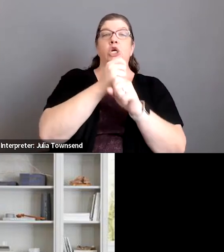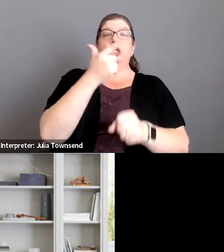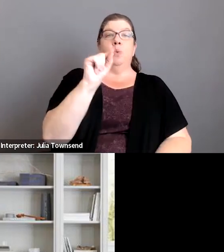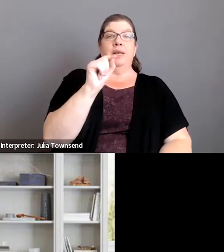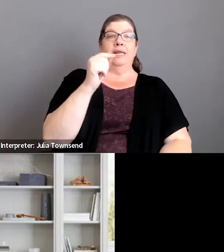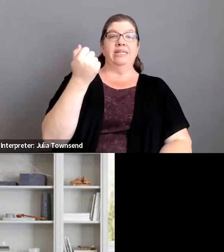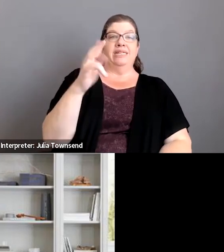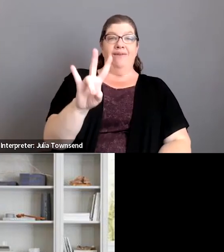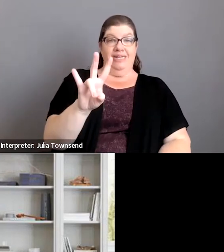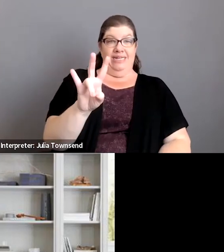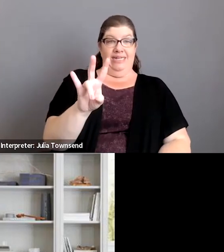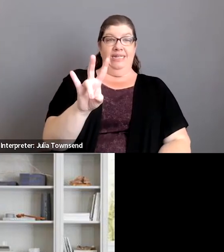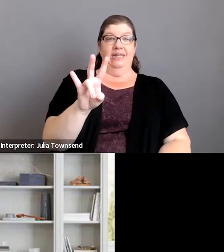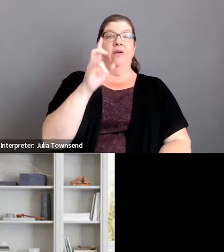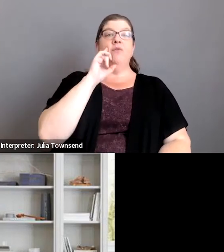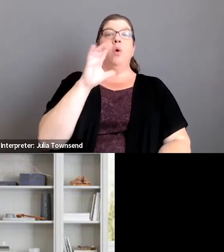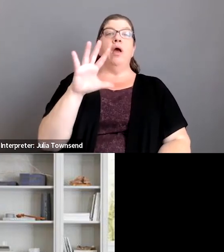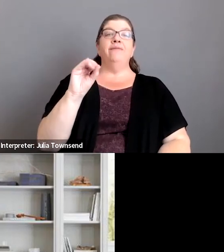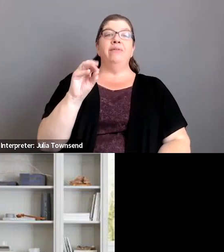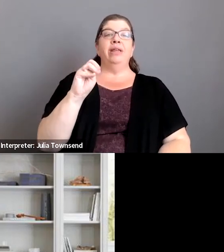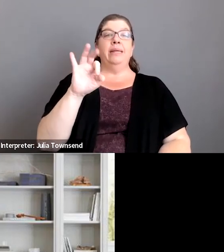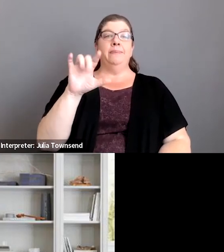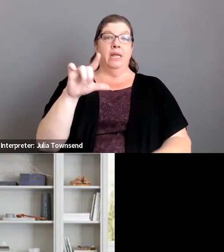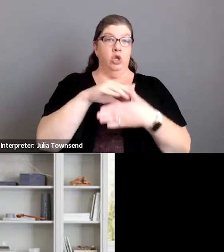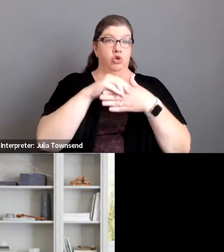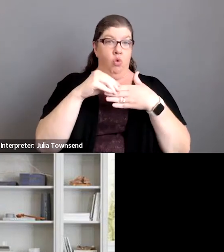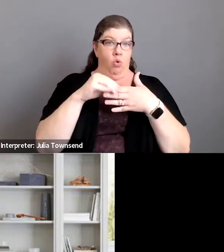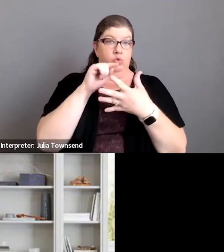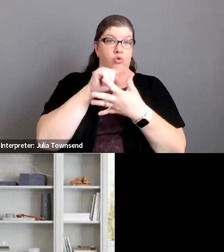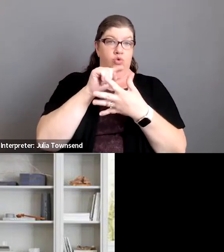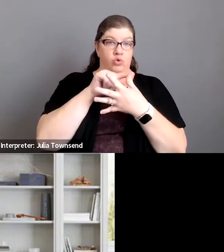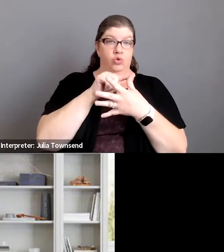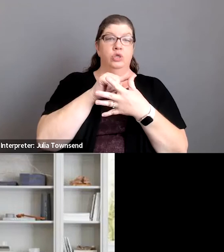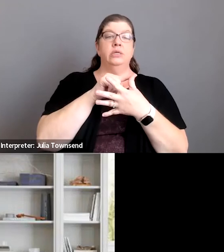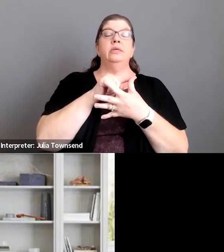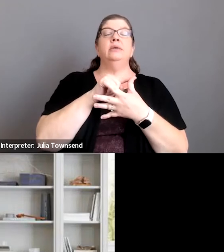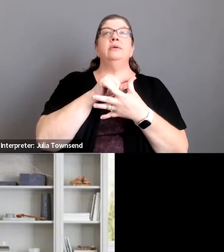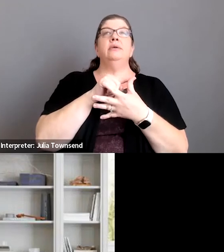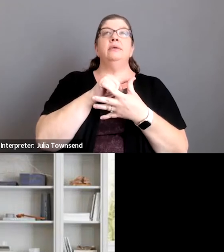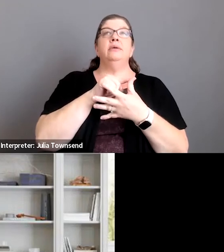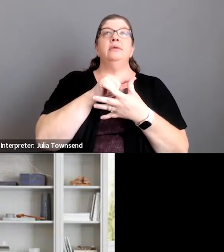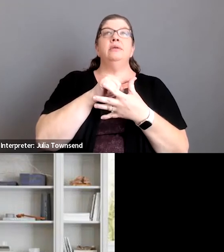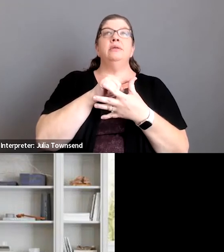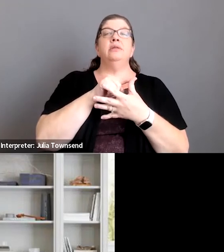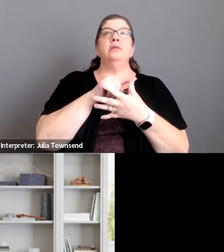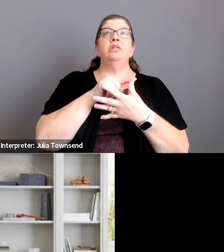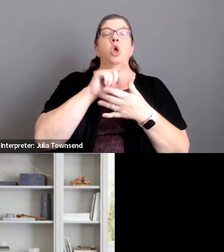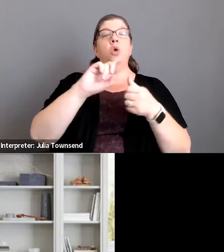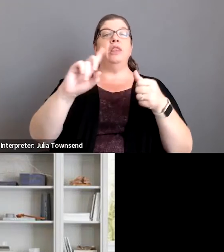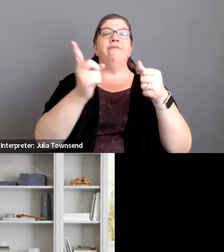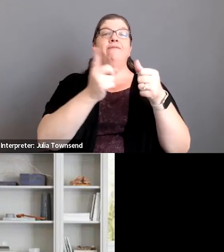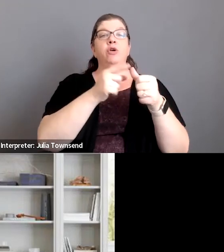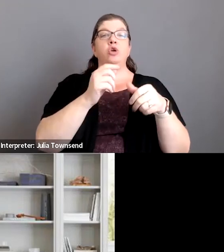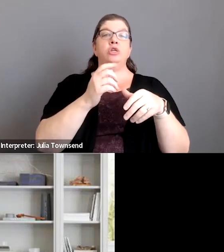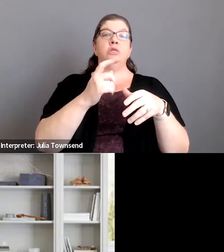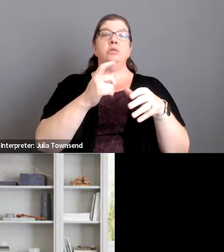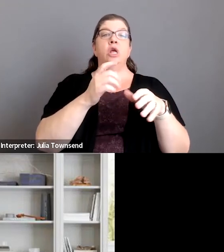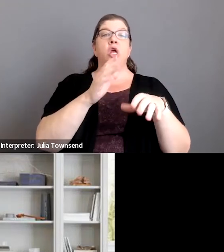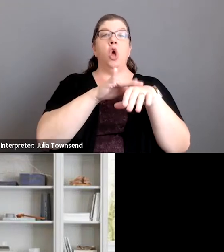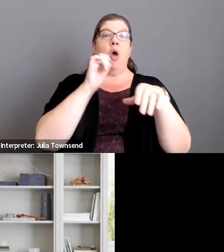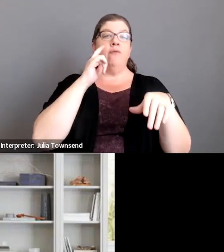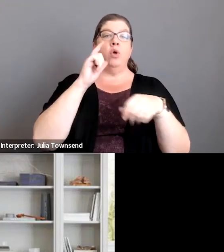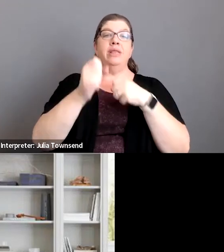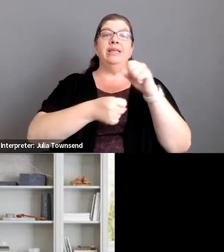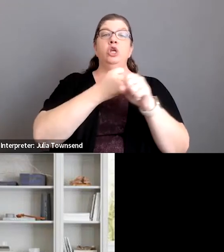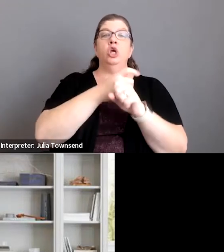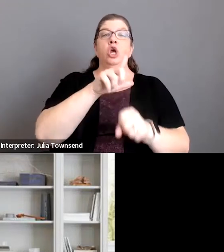for 50 million dollars and so it has a call the first call is in 2027